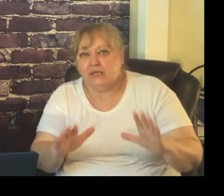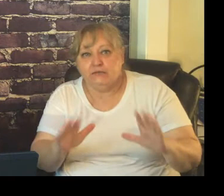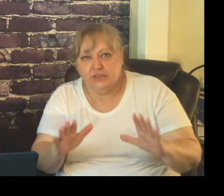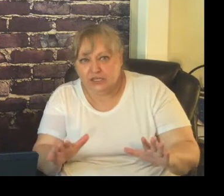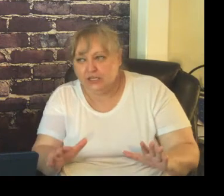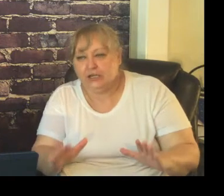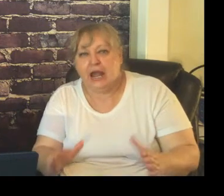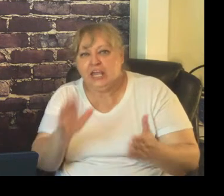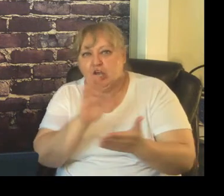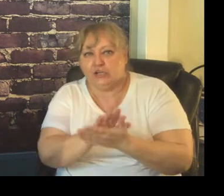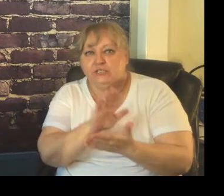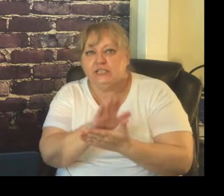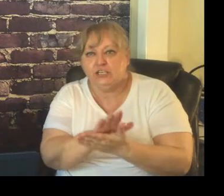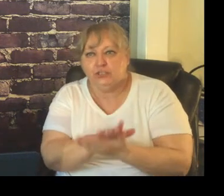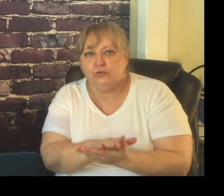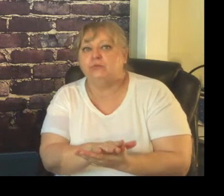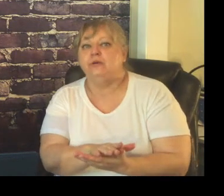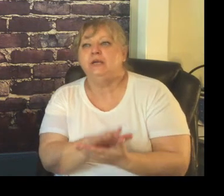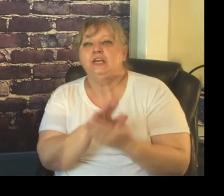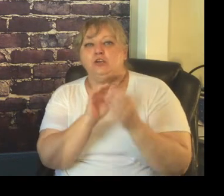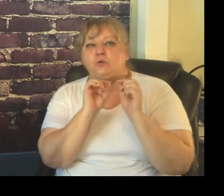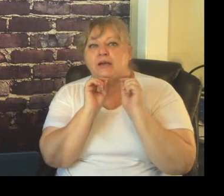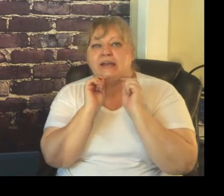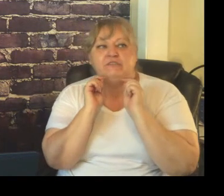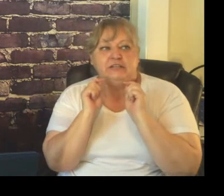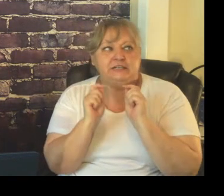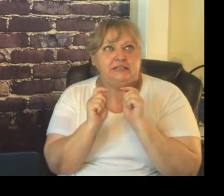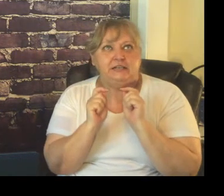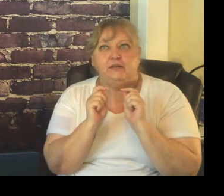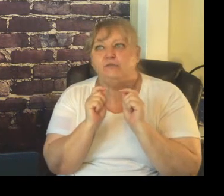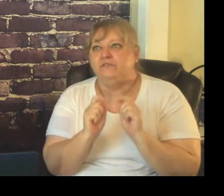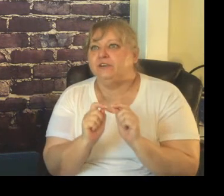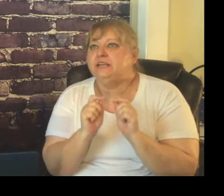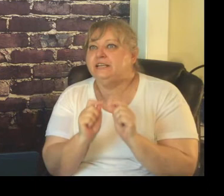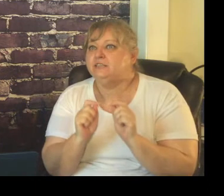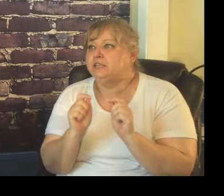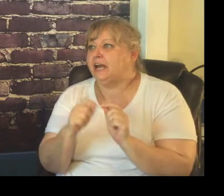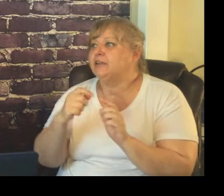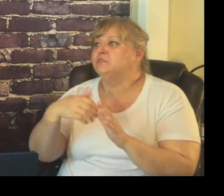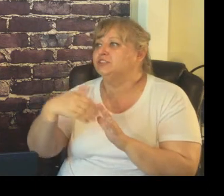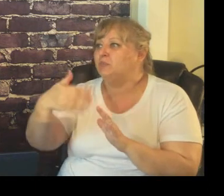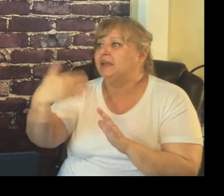of the year I guarantee you you will have very little time to spend